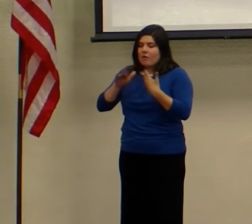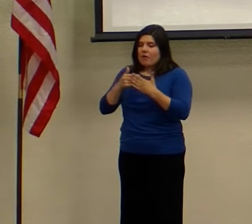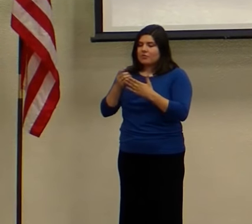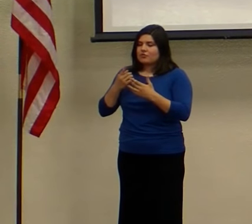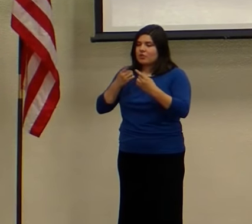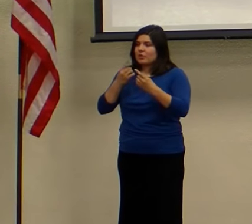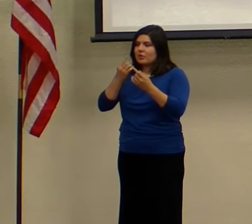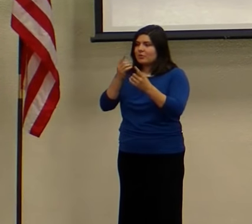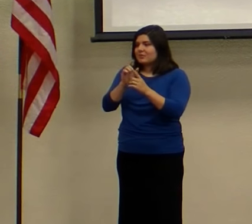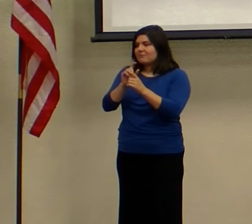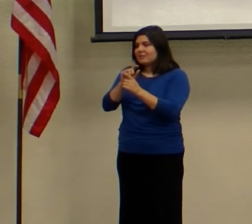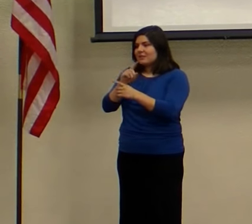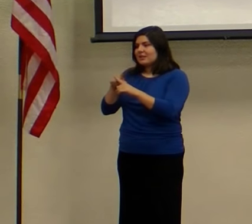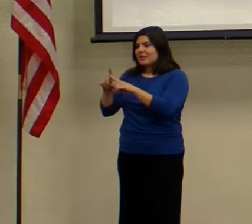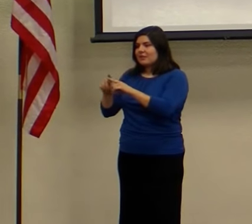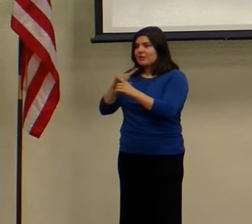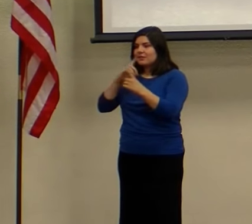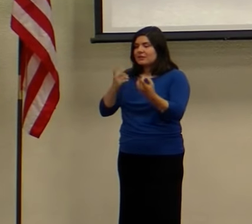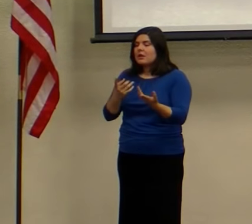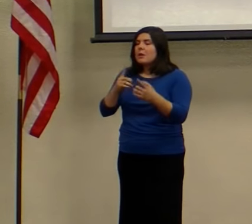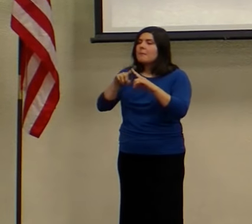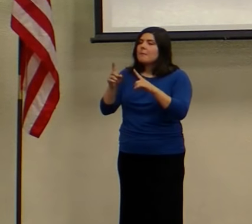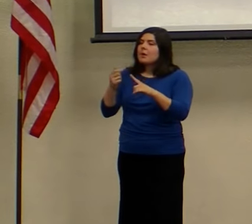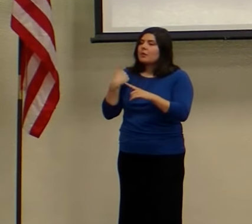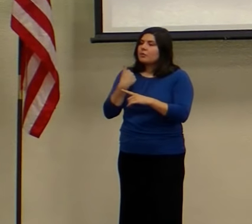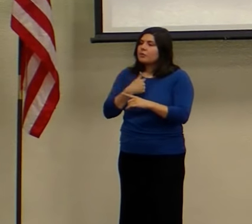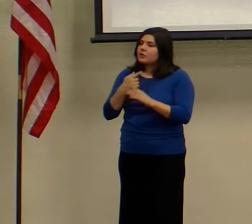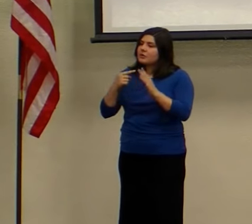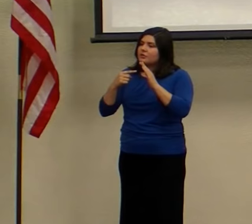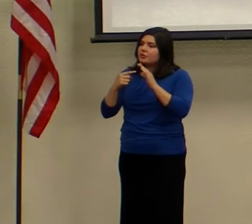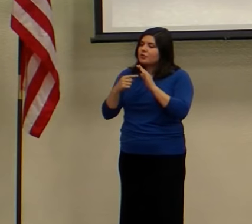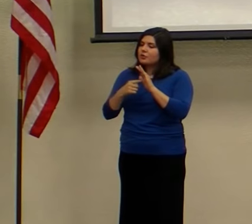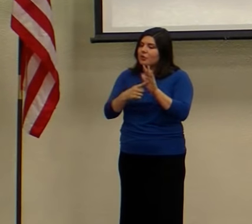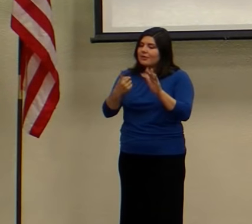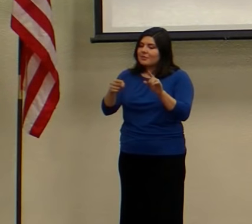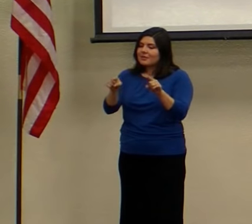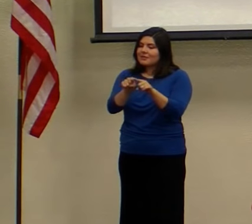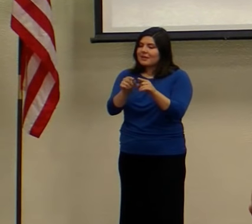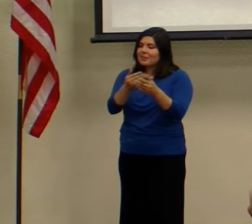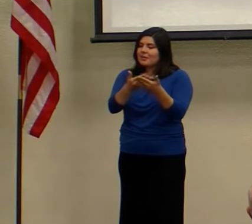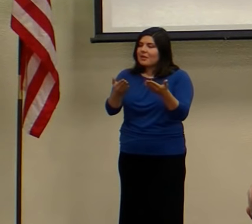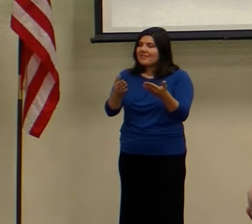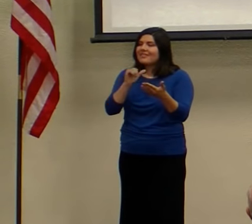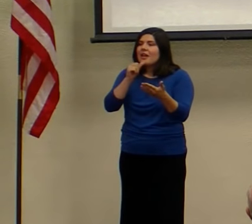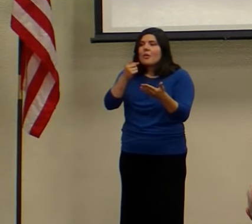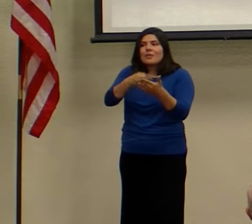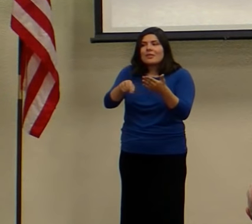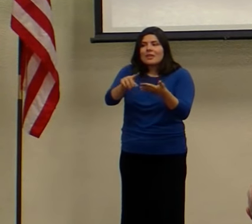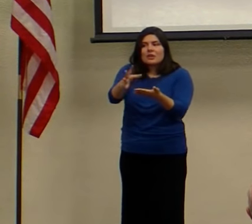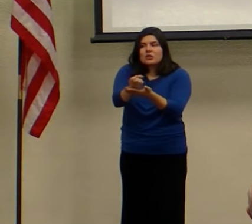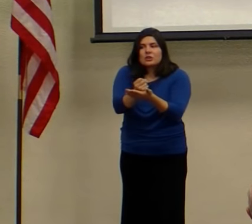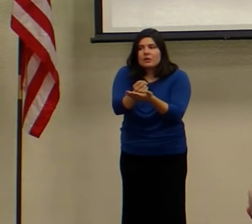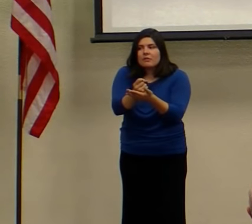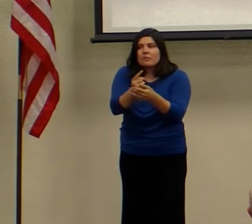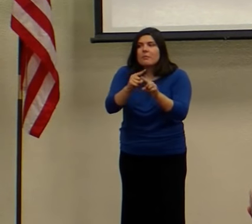But are we going to show them that same thing, not what they deserve, but what they need?